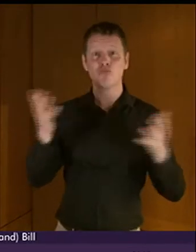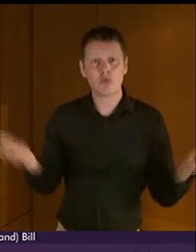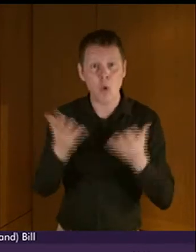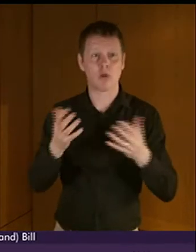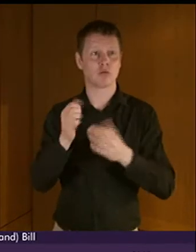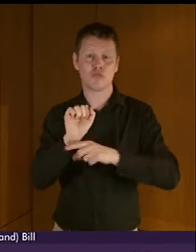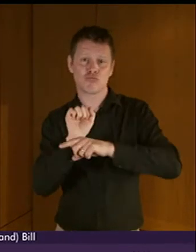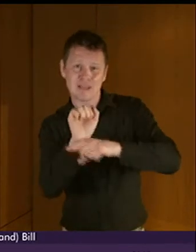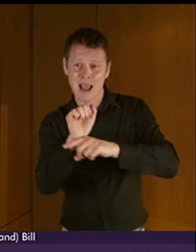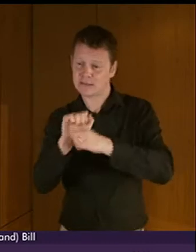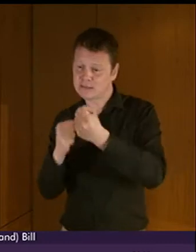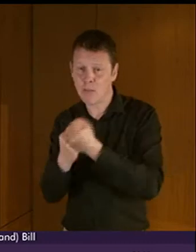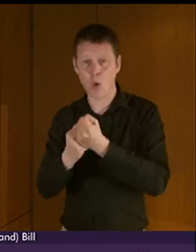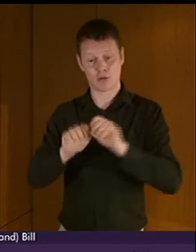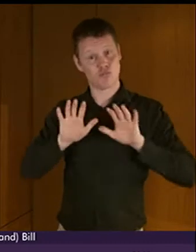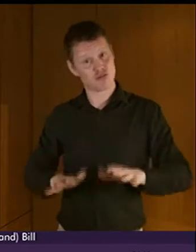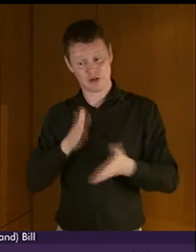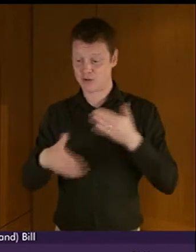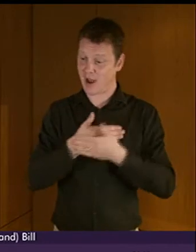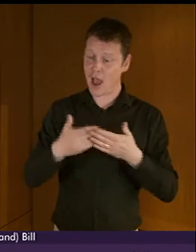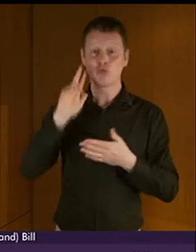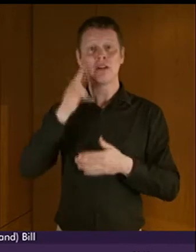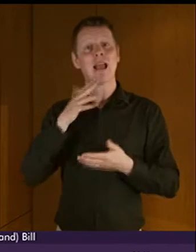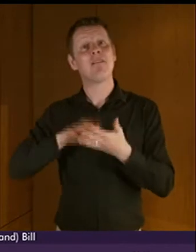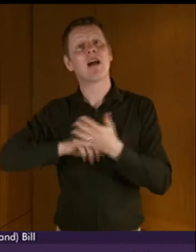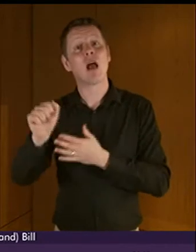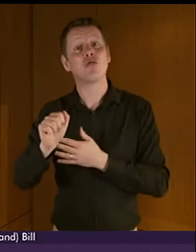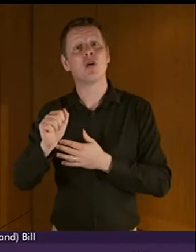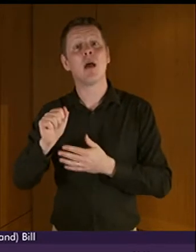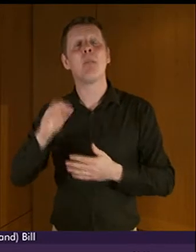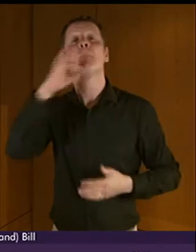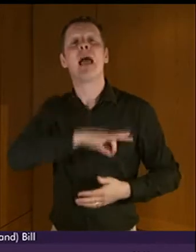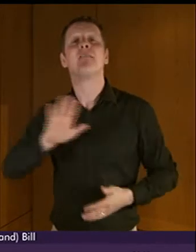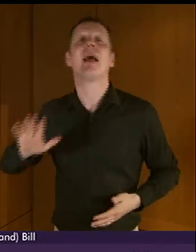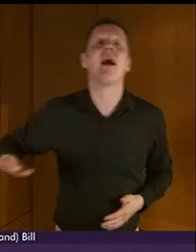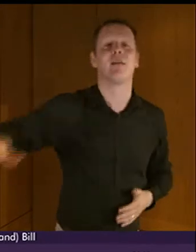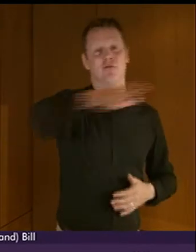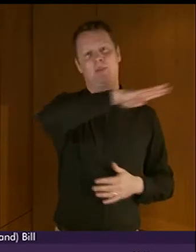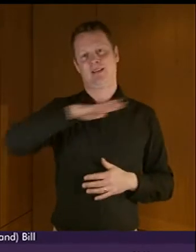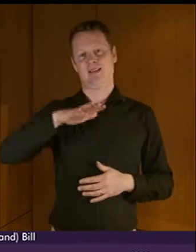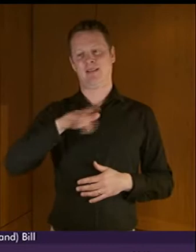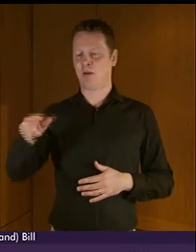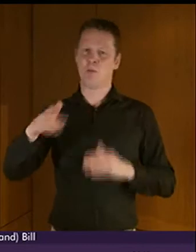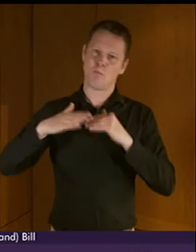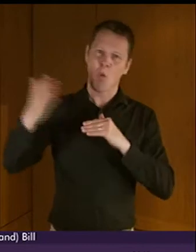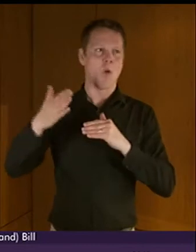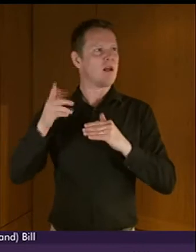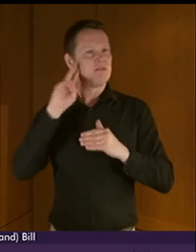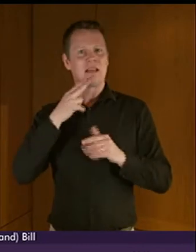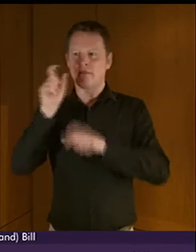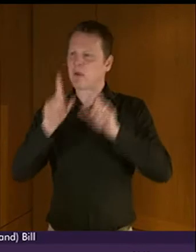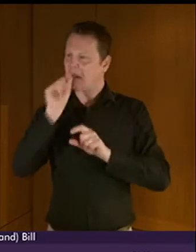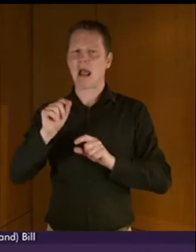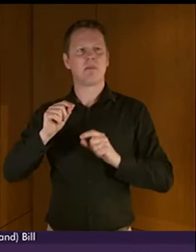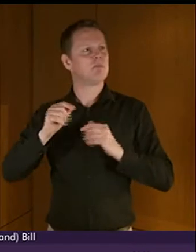British Sign Language and Deaf Culture, we will all benefit from the greater contribution which our deaf citizens can